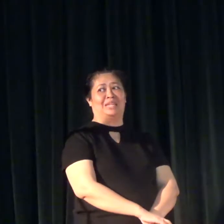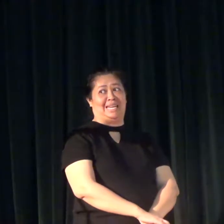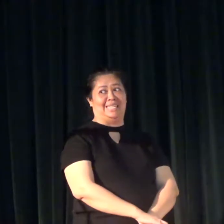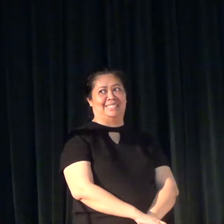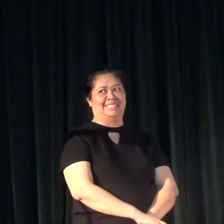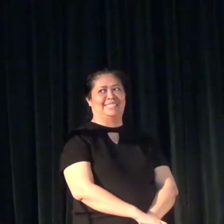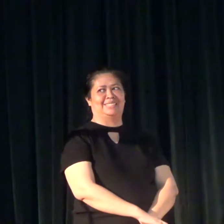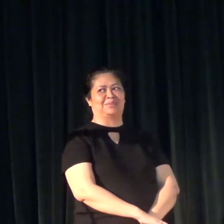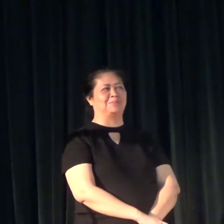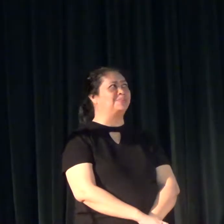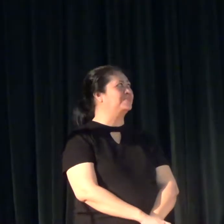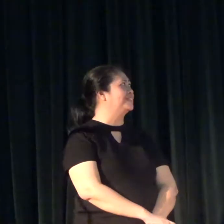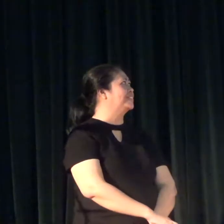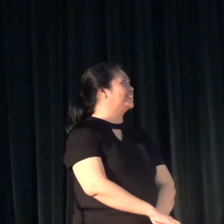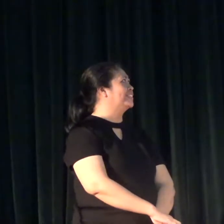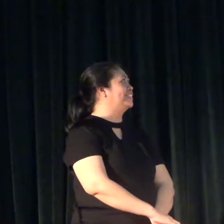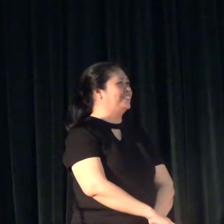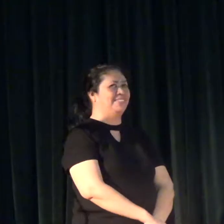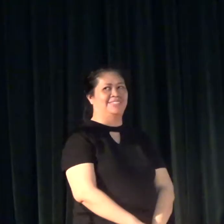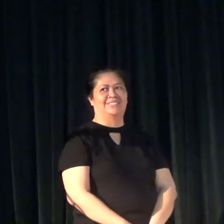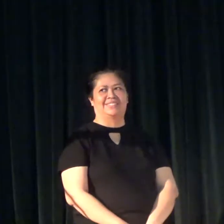Let me just unwind.